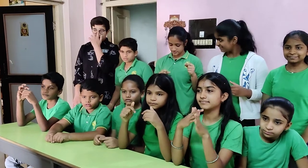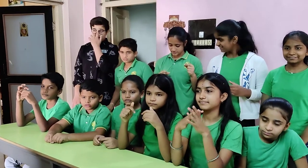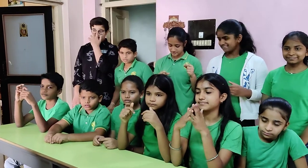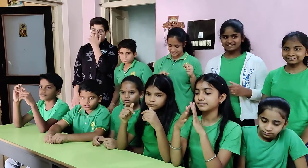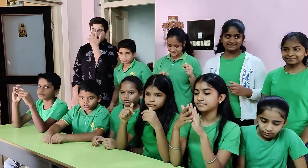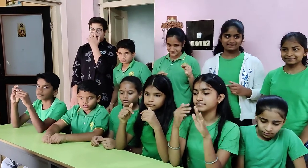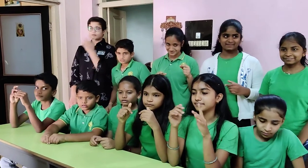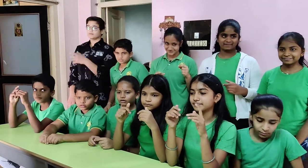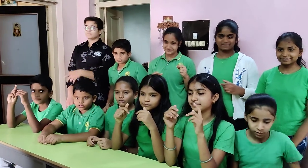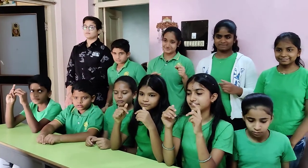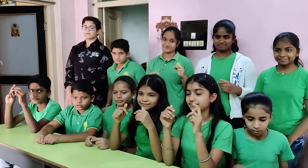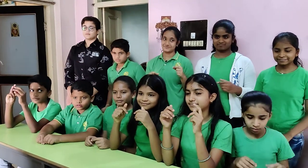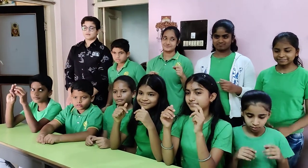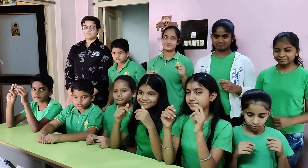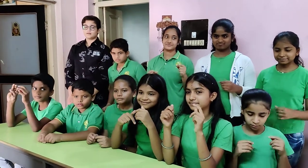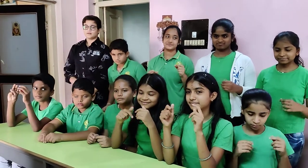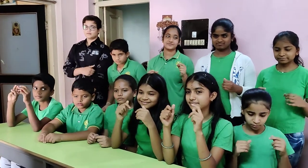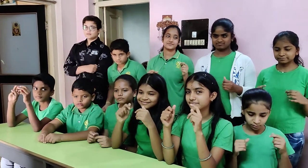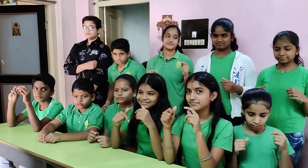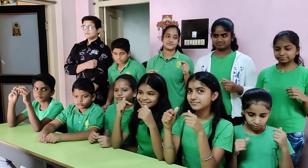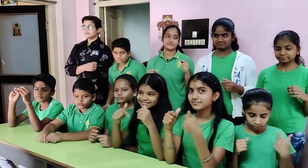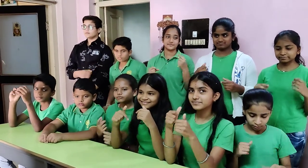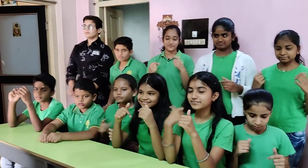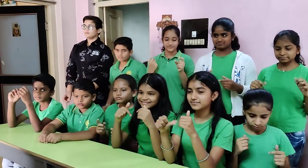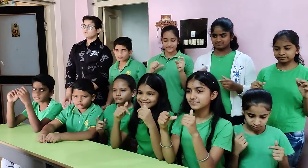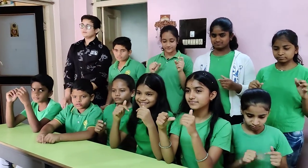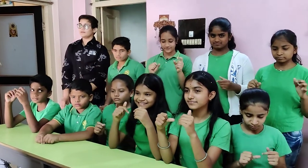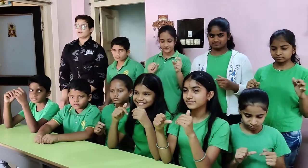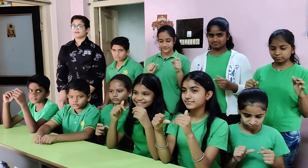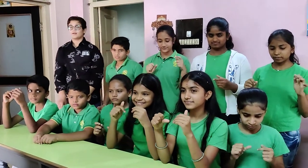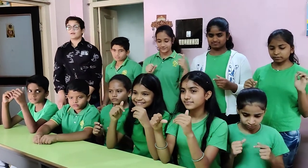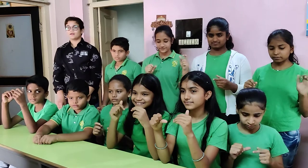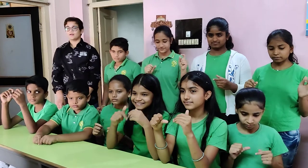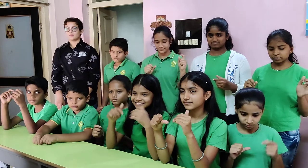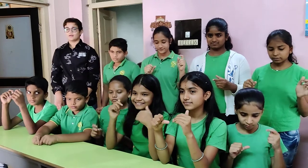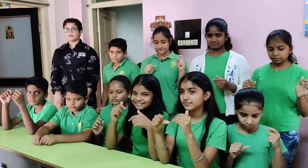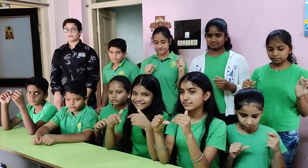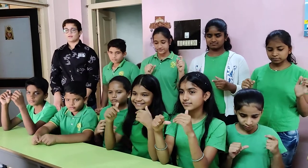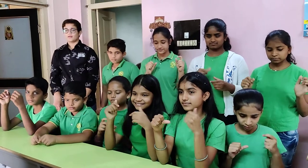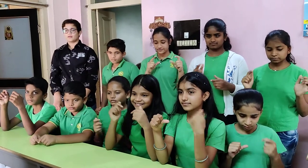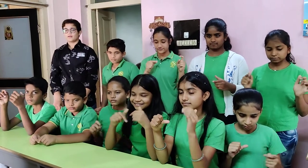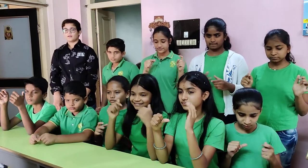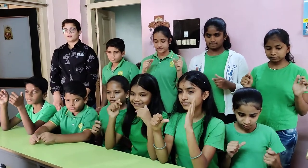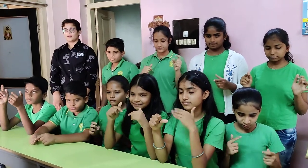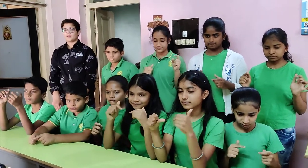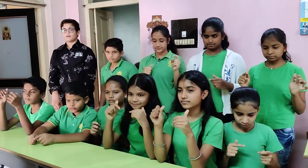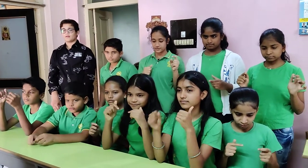answer. Next sum. 23, 188, 46,